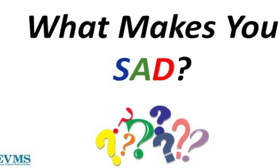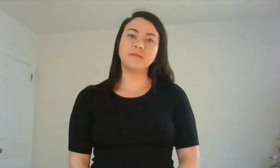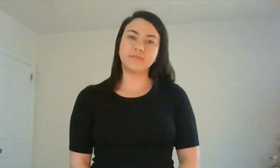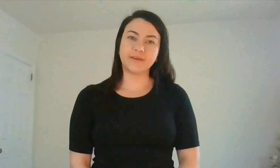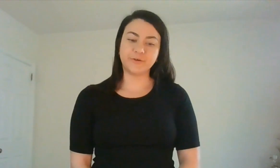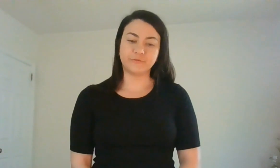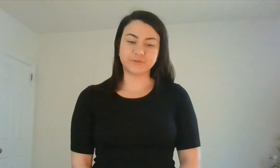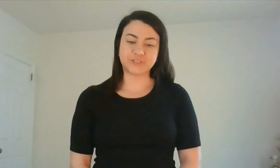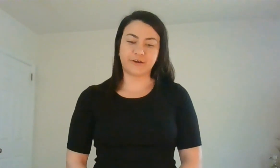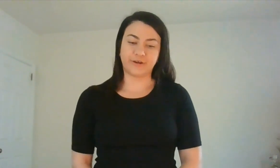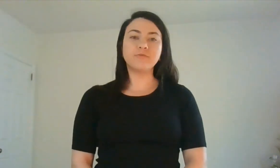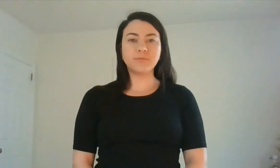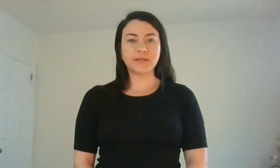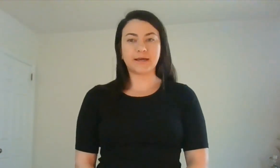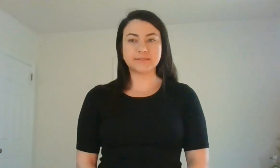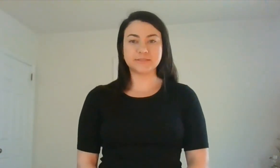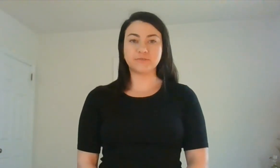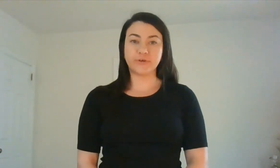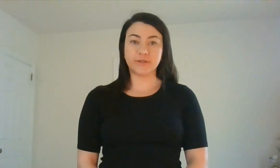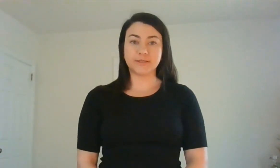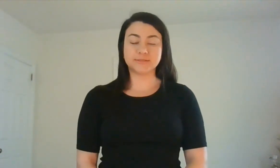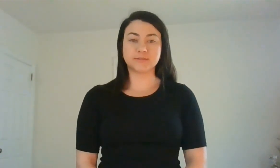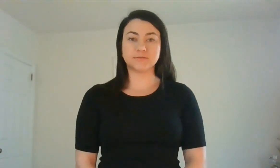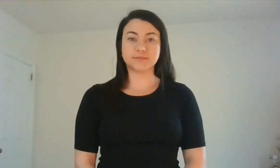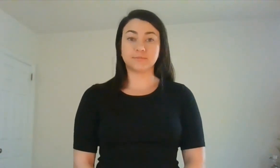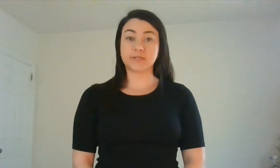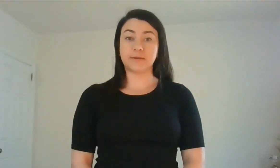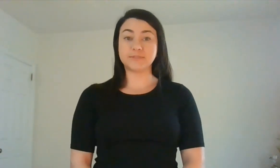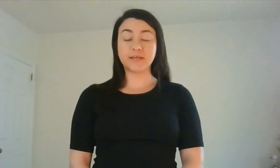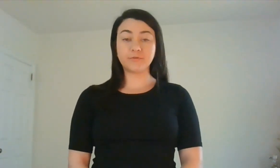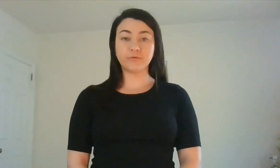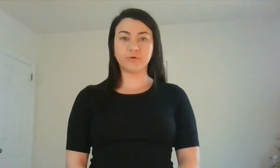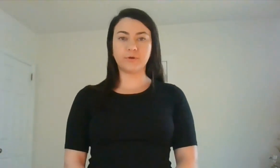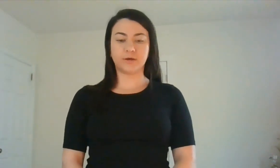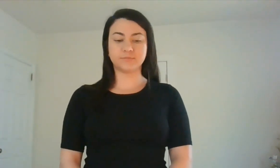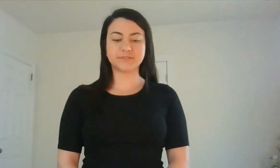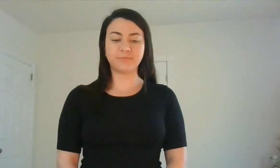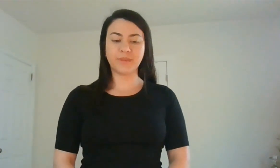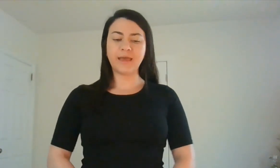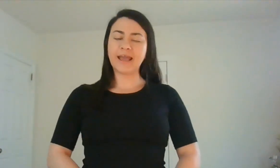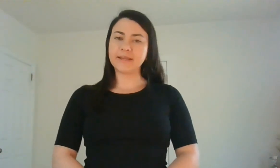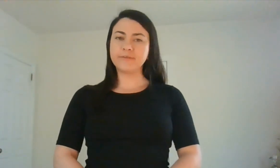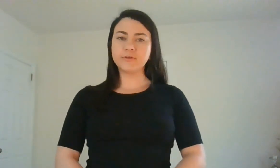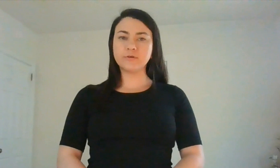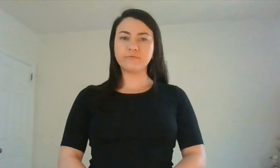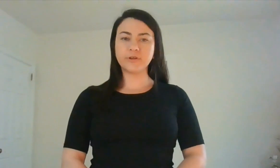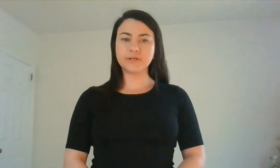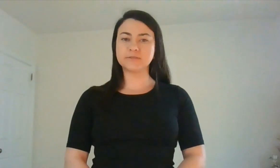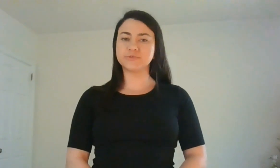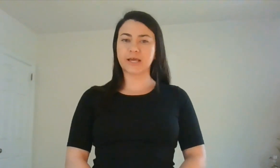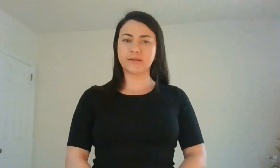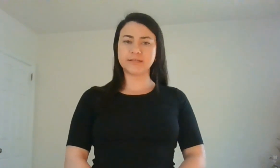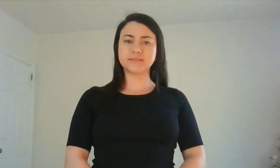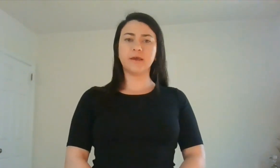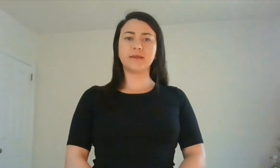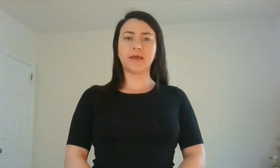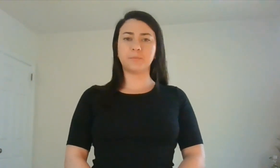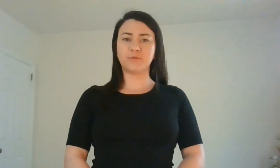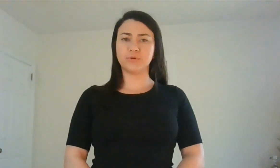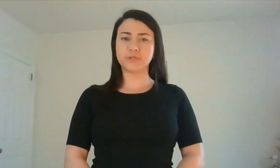Thank you for sharing. Everybody has these feelings sometimes, even grownups. And even though feelings of sadness can be really